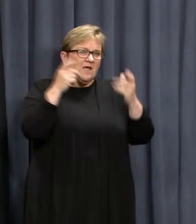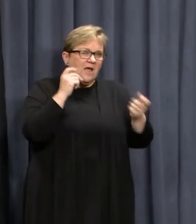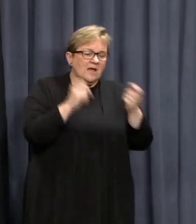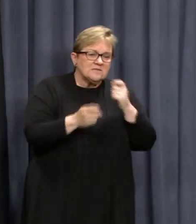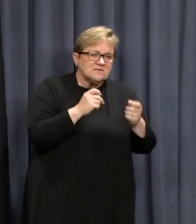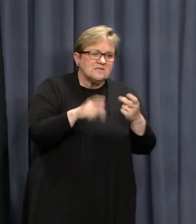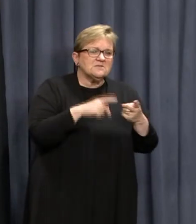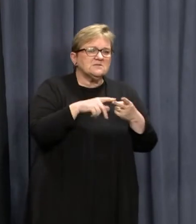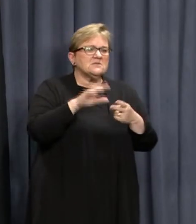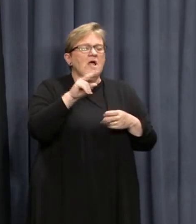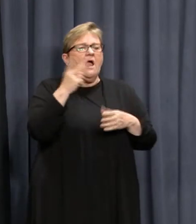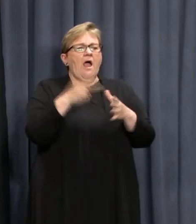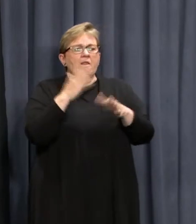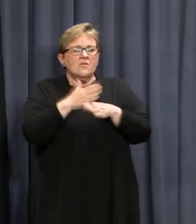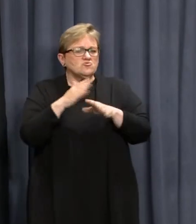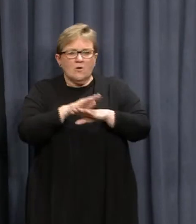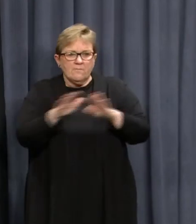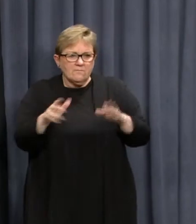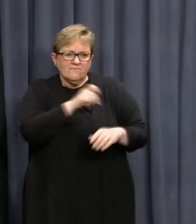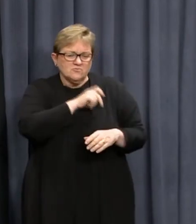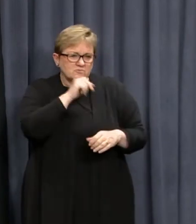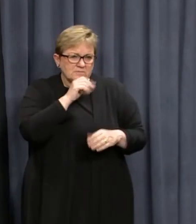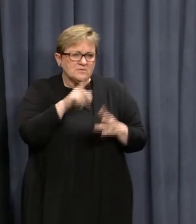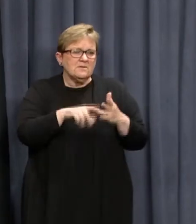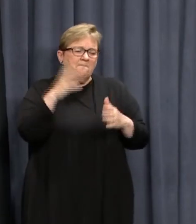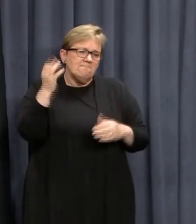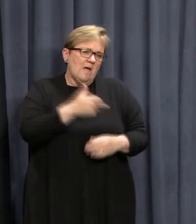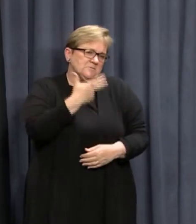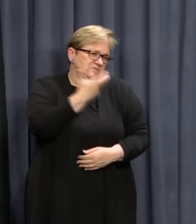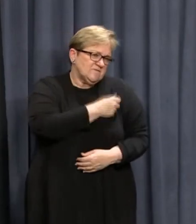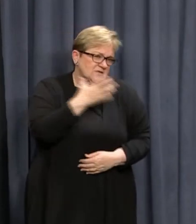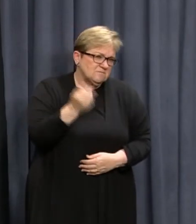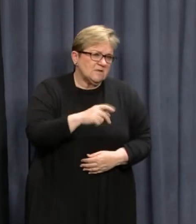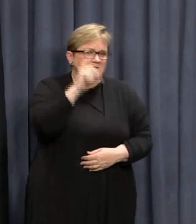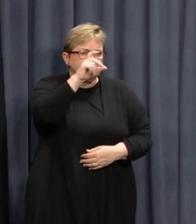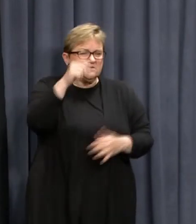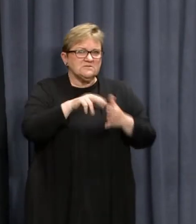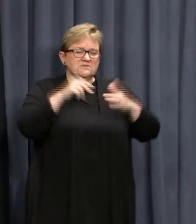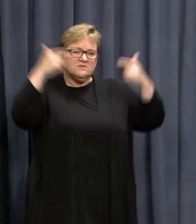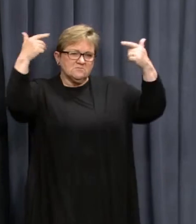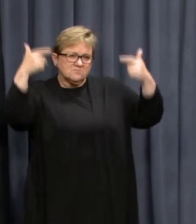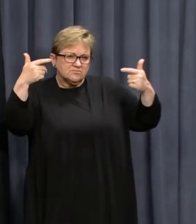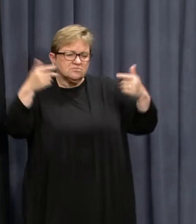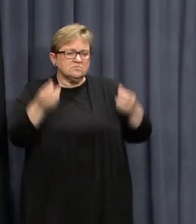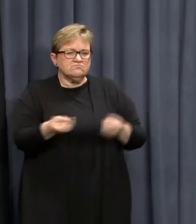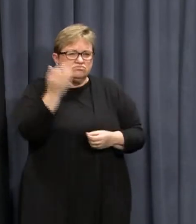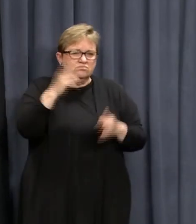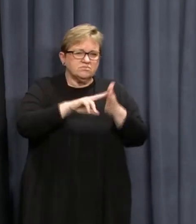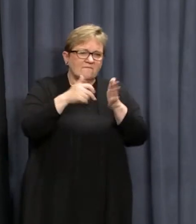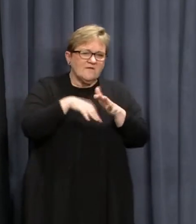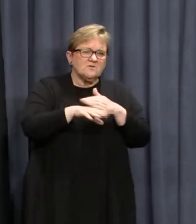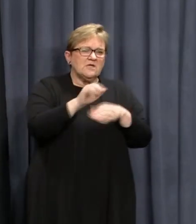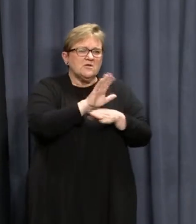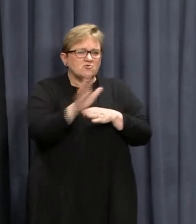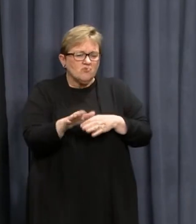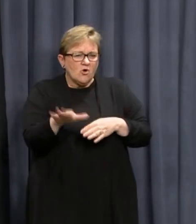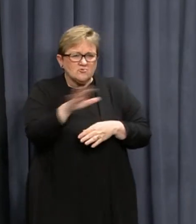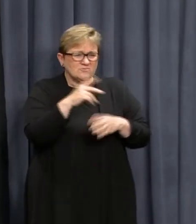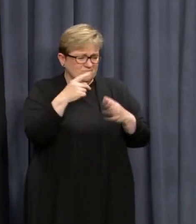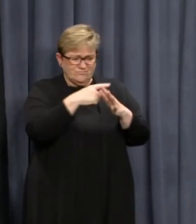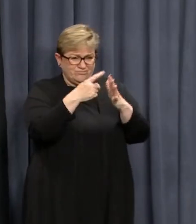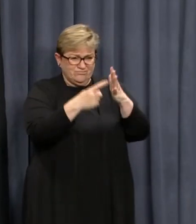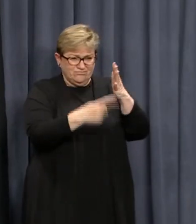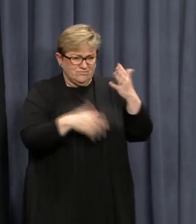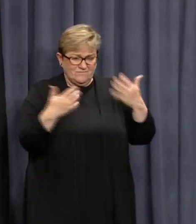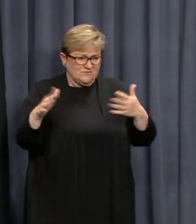testing, no secondary employment, compulsory vaccinations, CCTV put in place, HEPA filters in positive rooms. We've done all